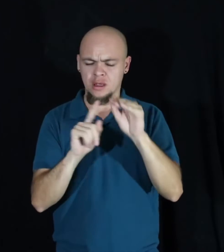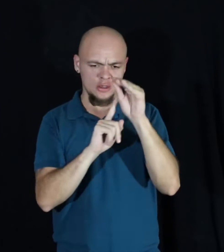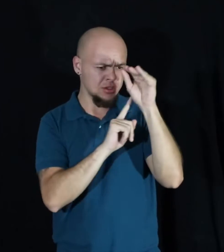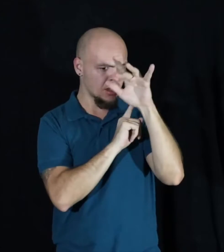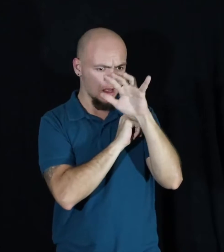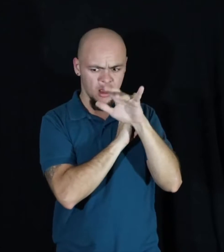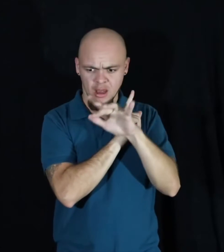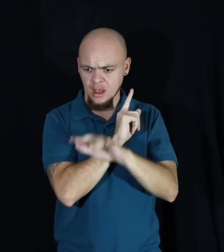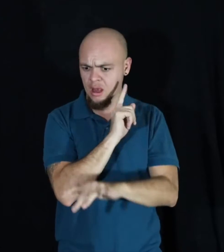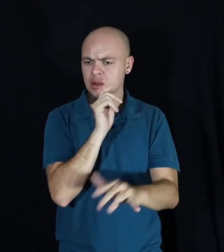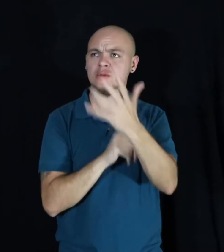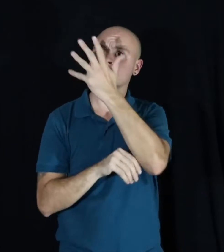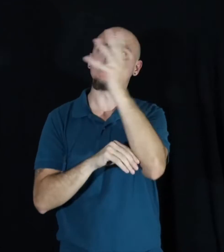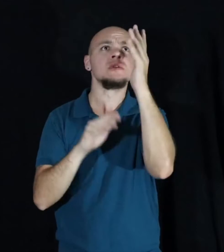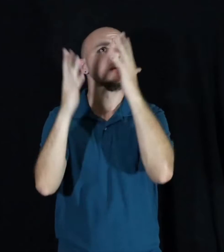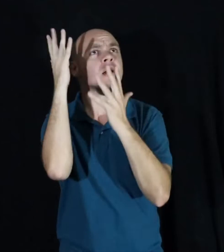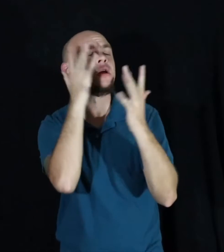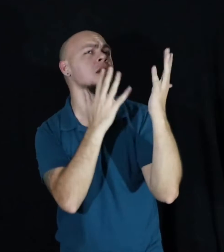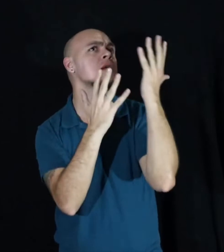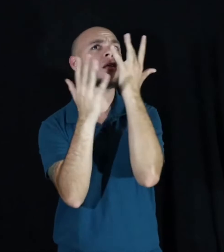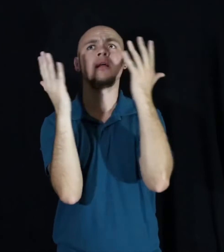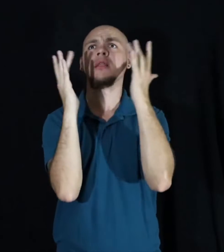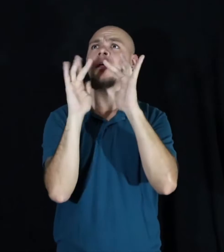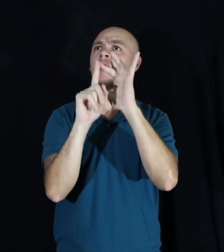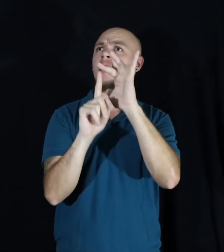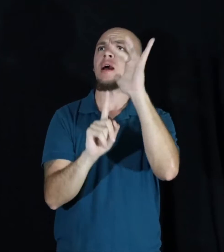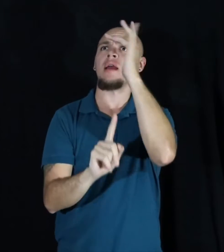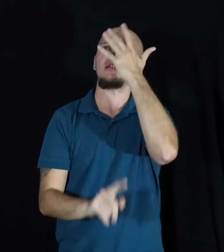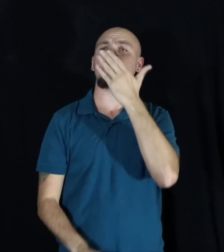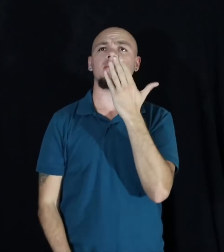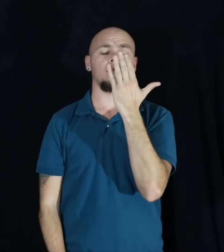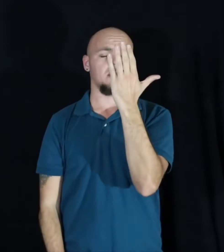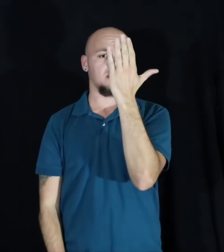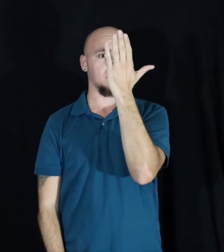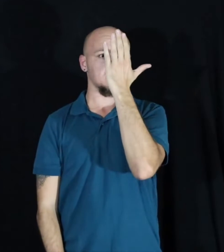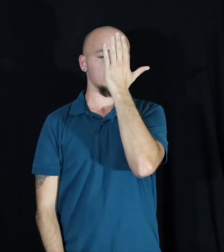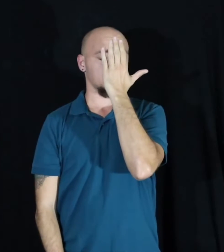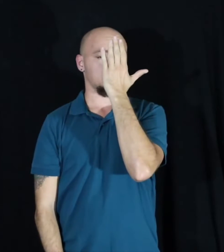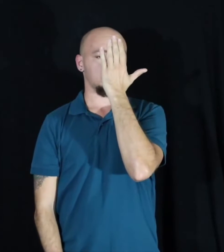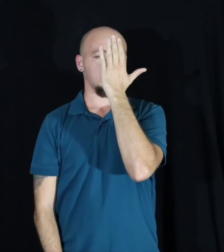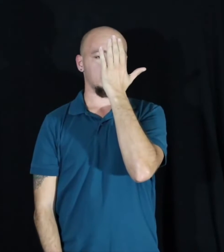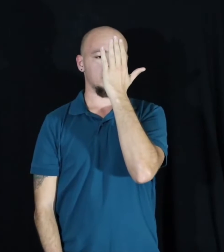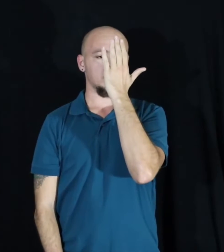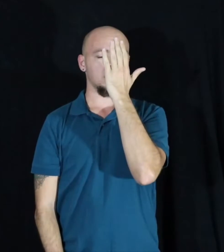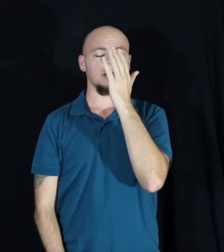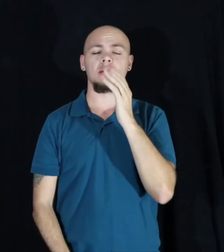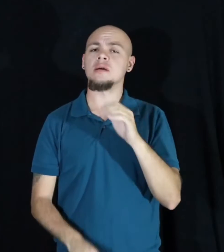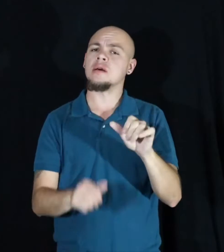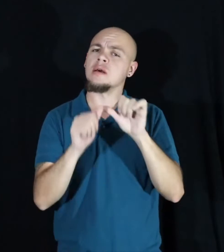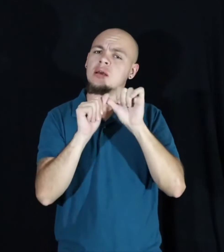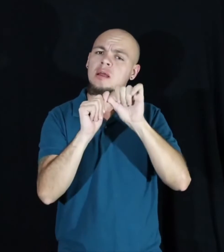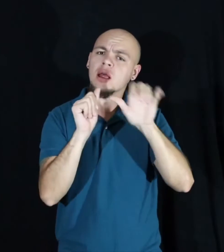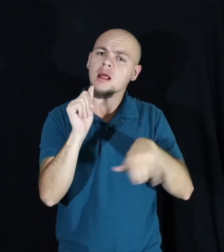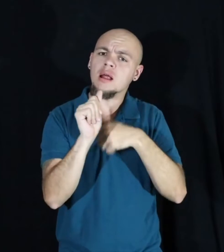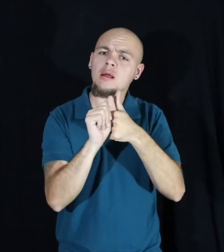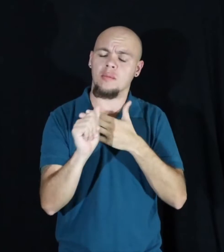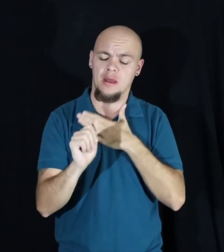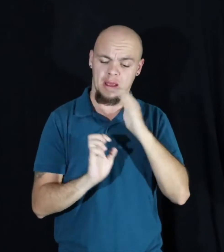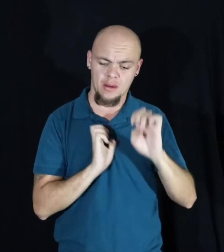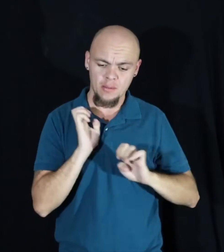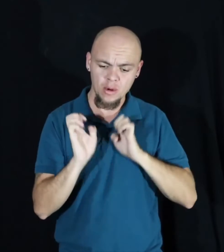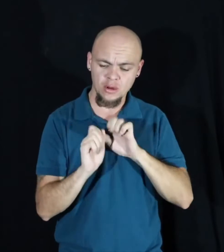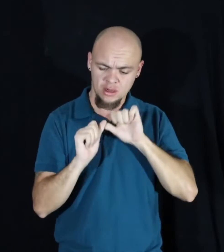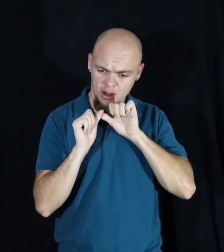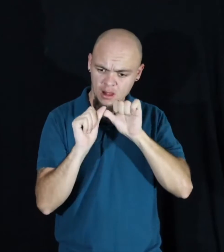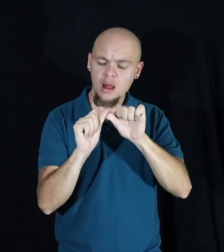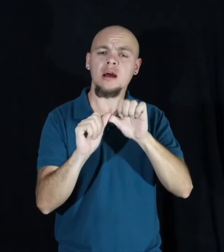behind your trees, even when there is light before me. But keeping up track of my emotions keeps me